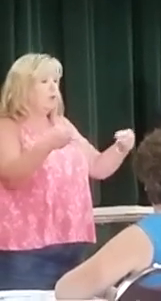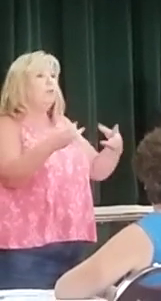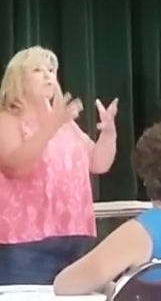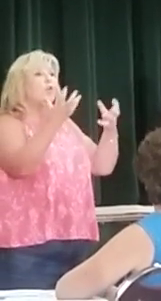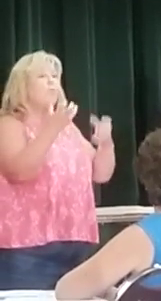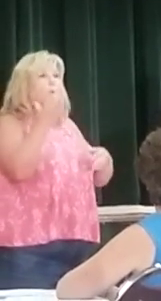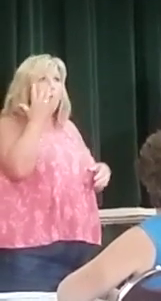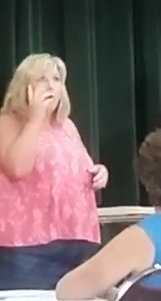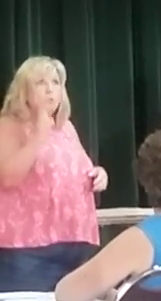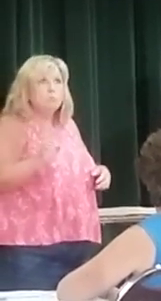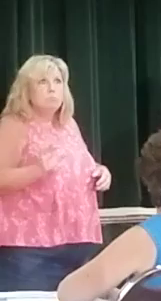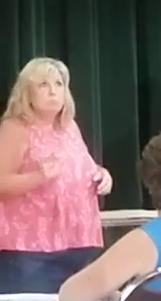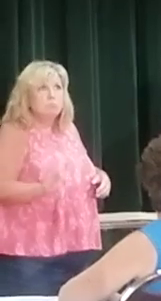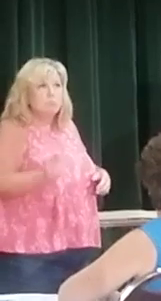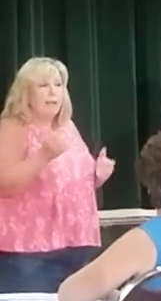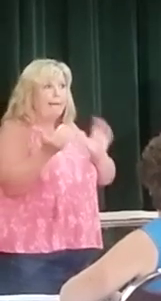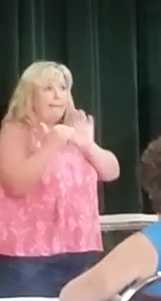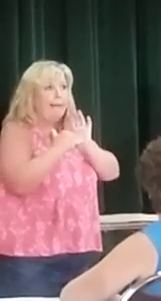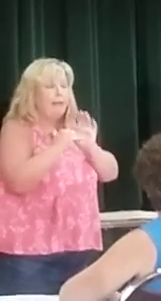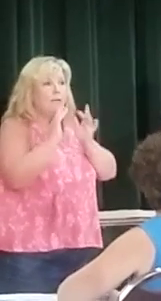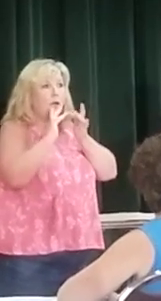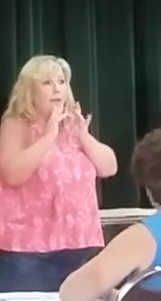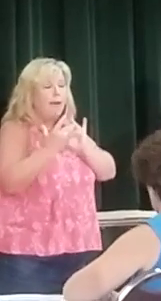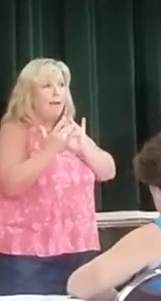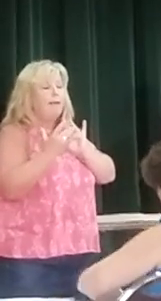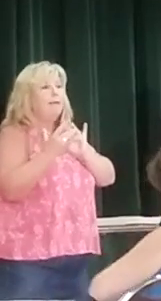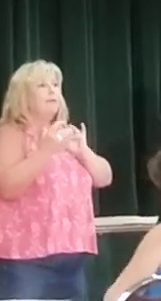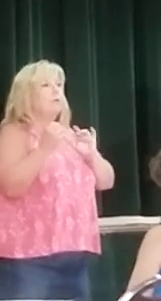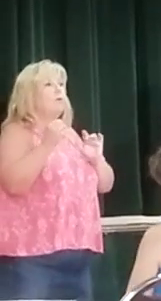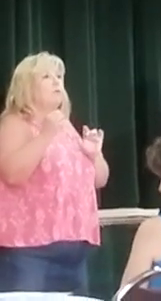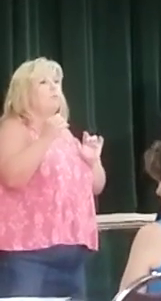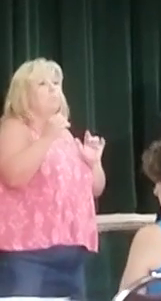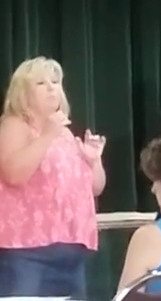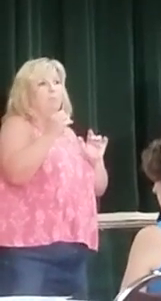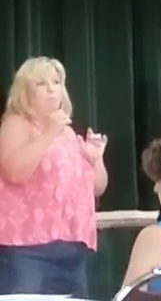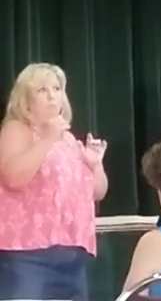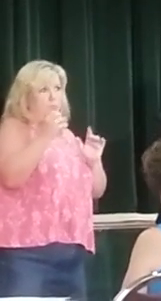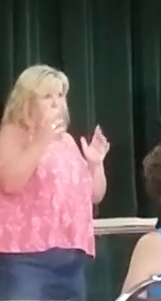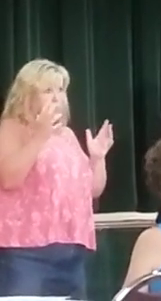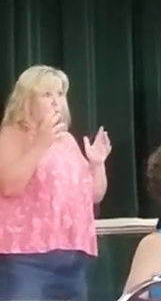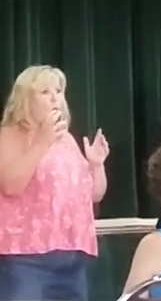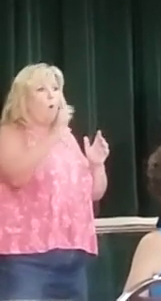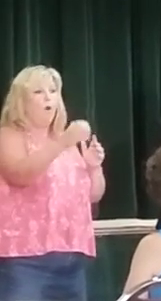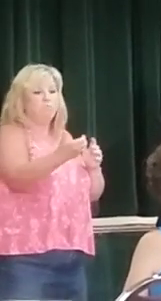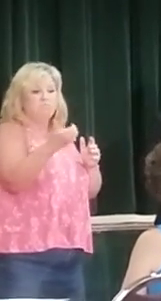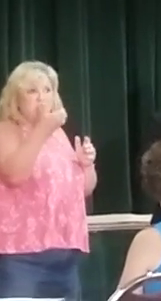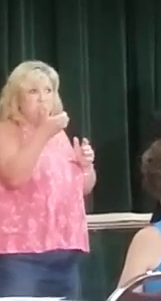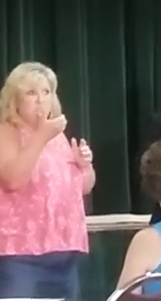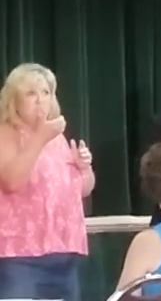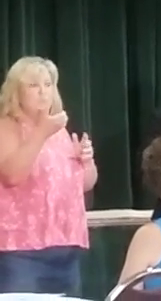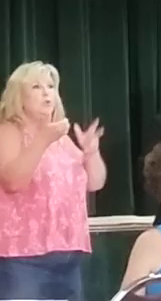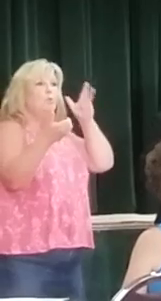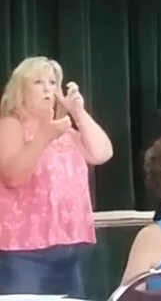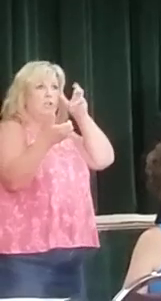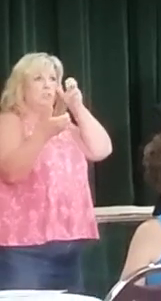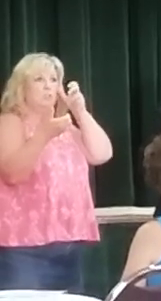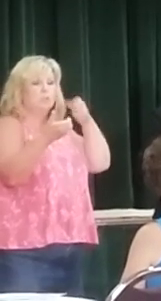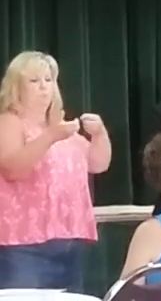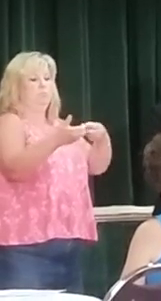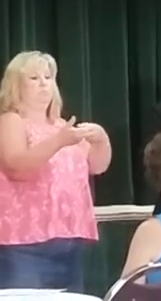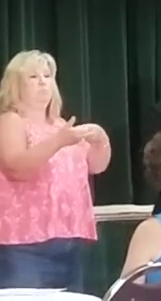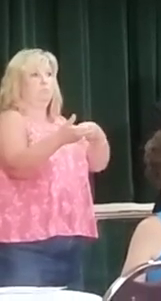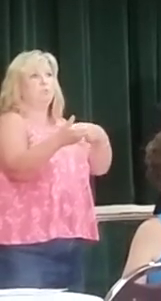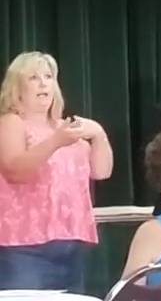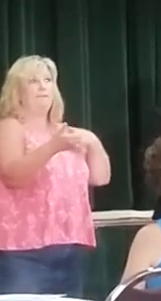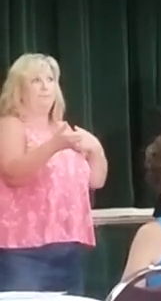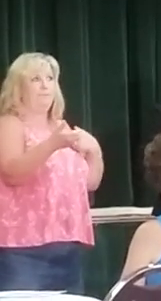and revisit, or if you need to, if you want to watch on your mobile device, you can do that, and it's being closed captioned